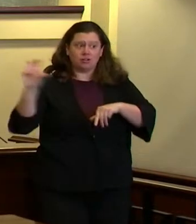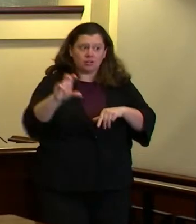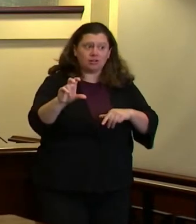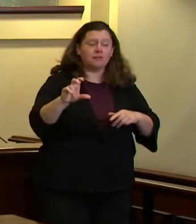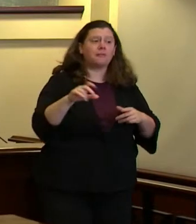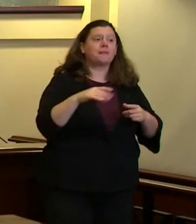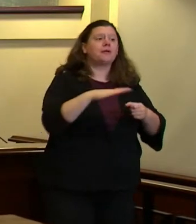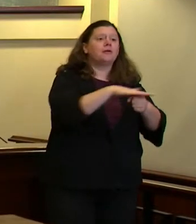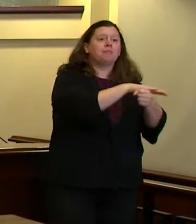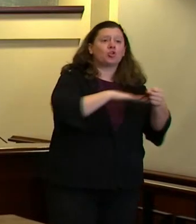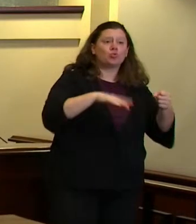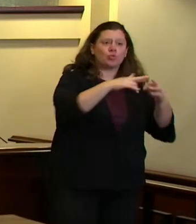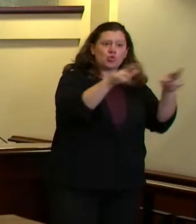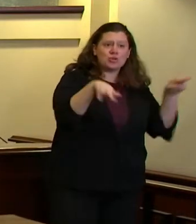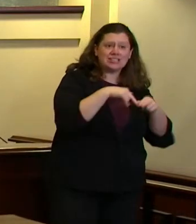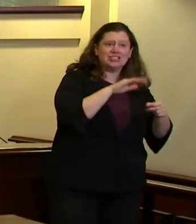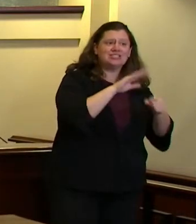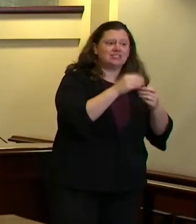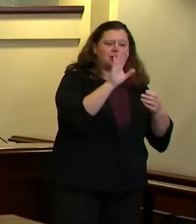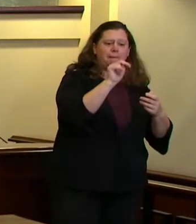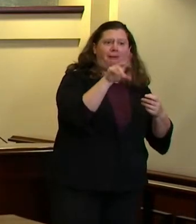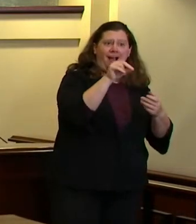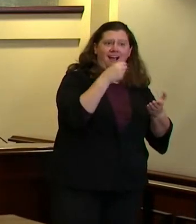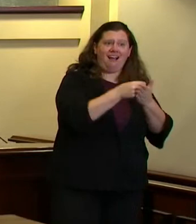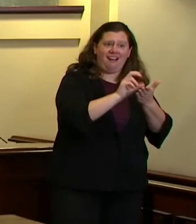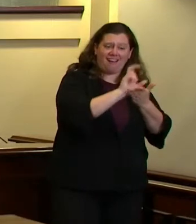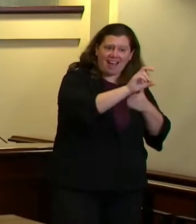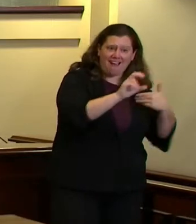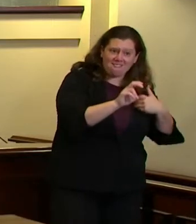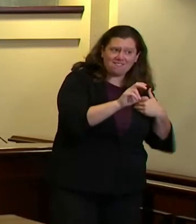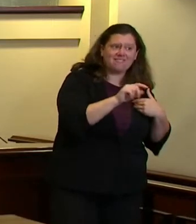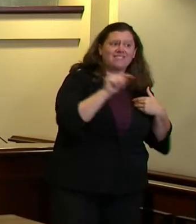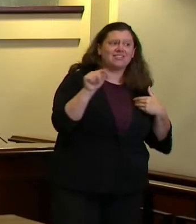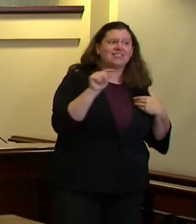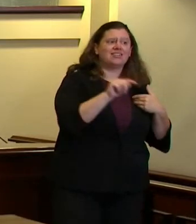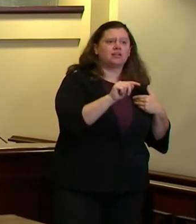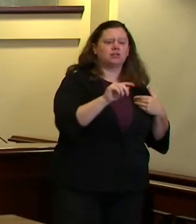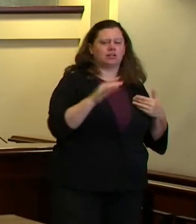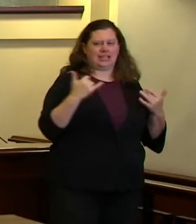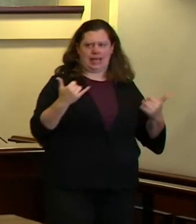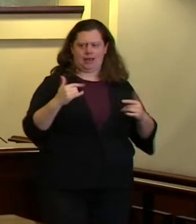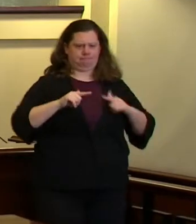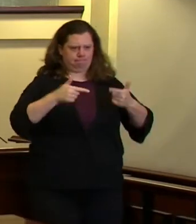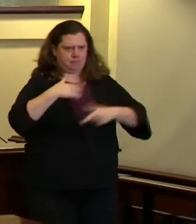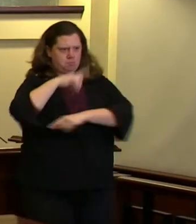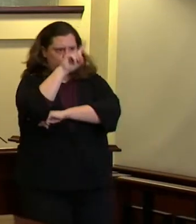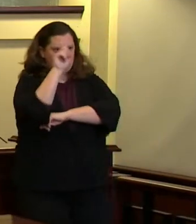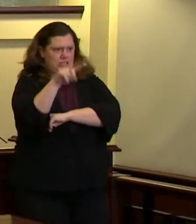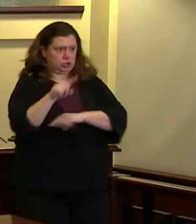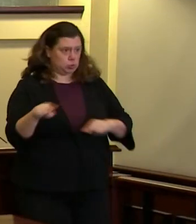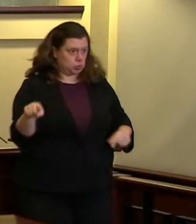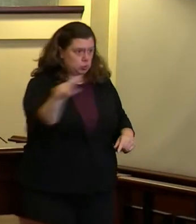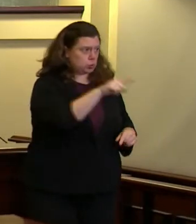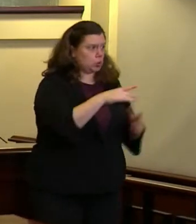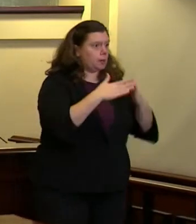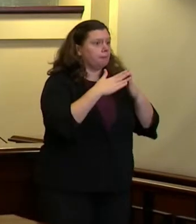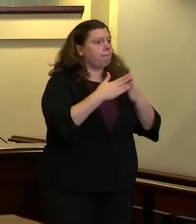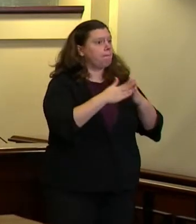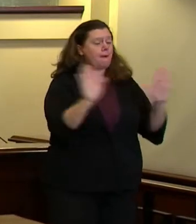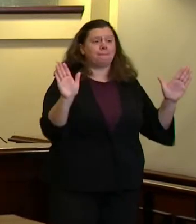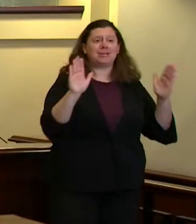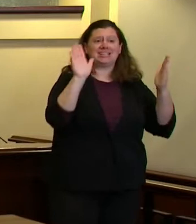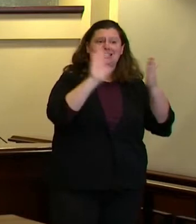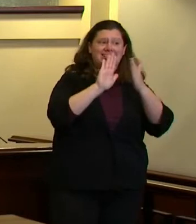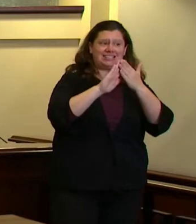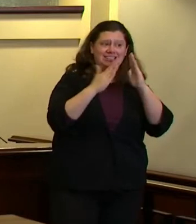and the question is this what would it take for the public sector meaning the city of portland multima county